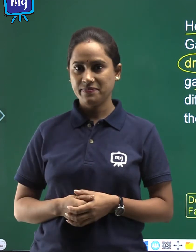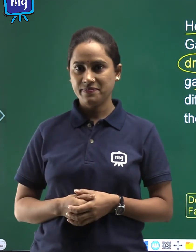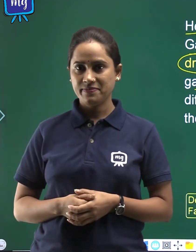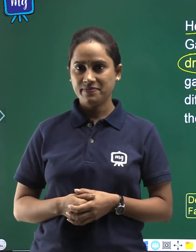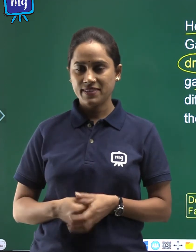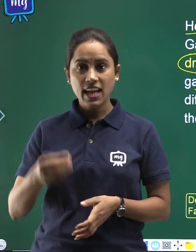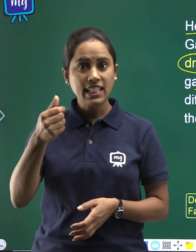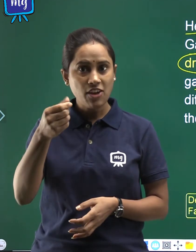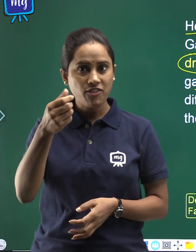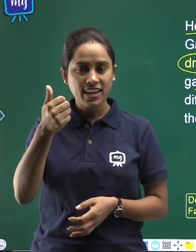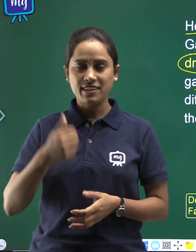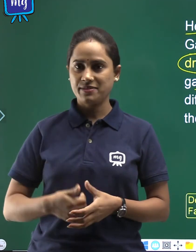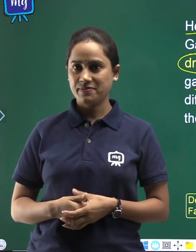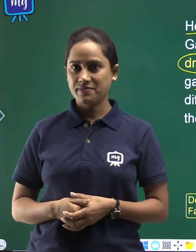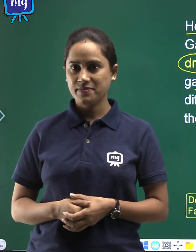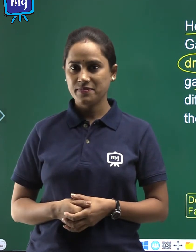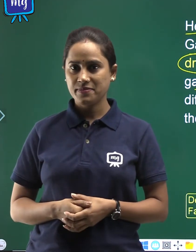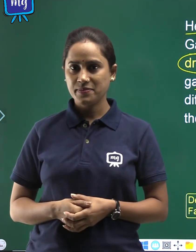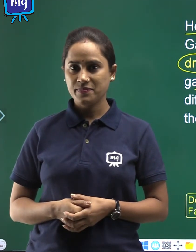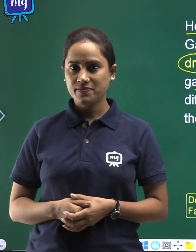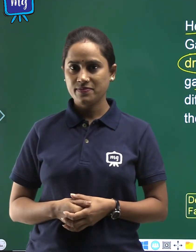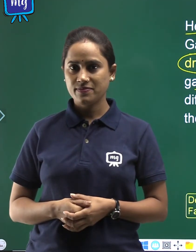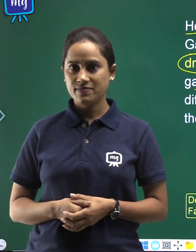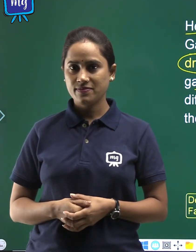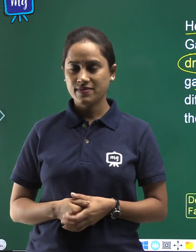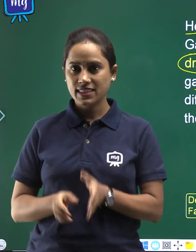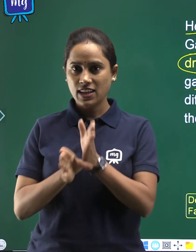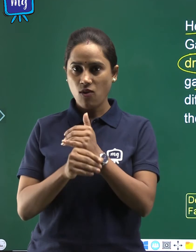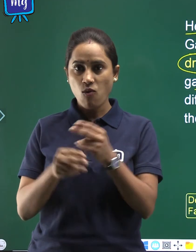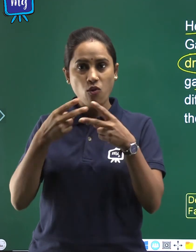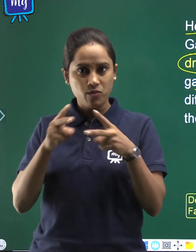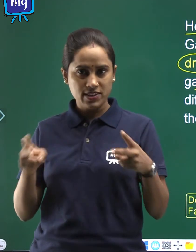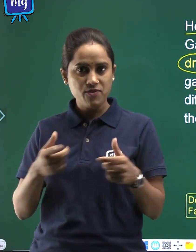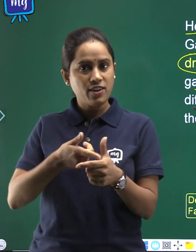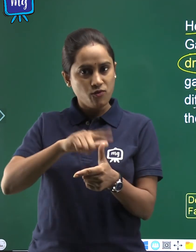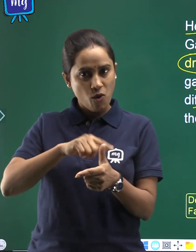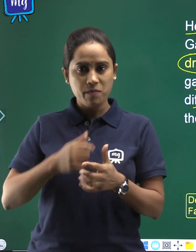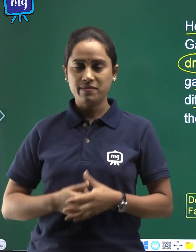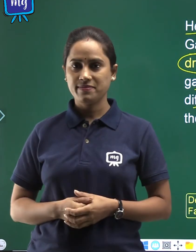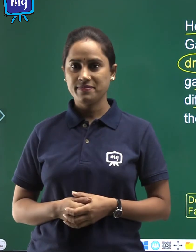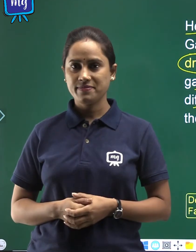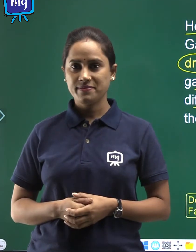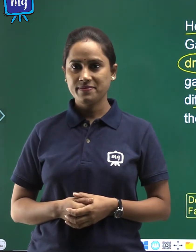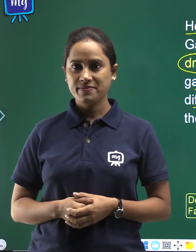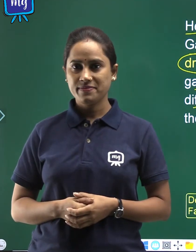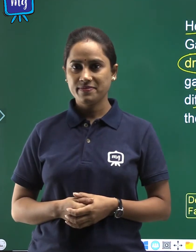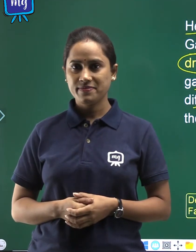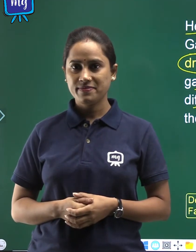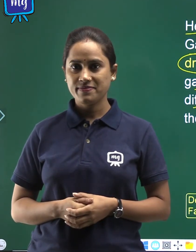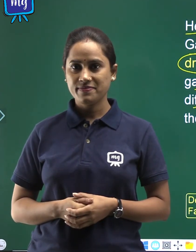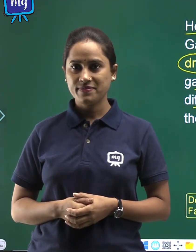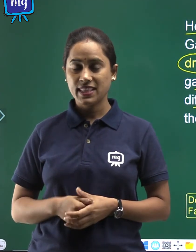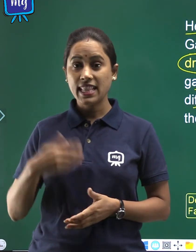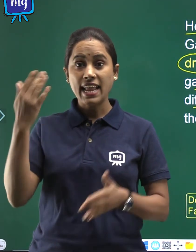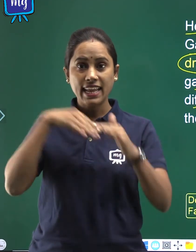The fare was different from that